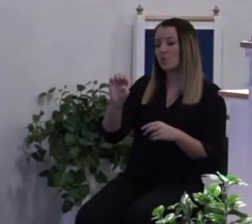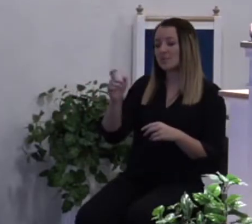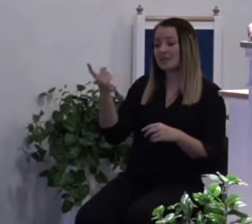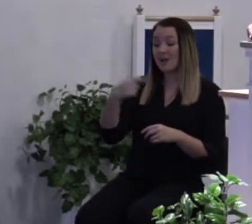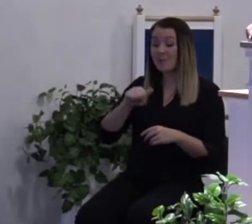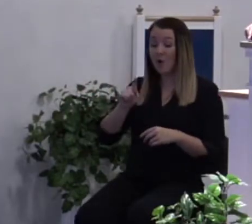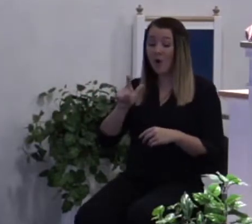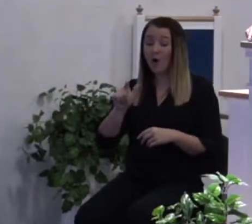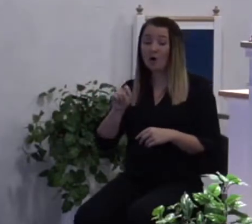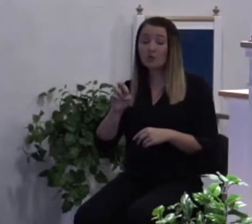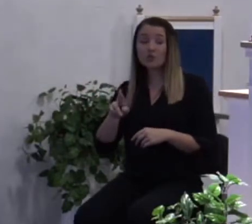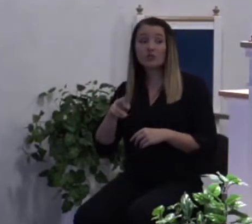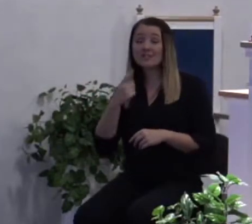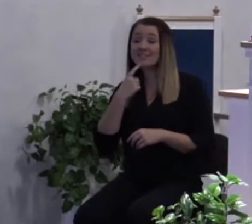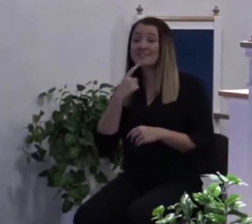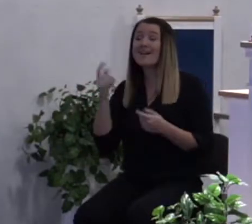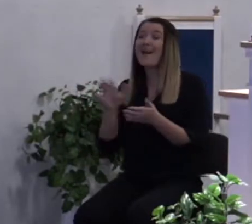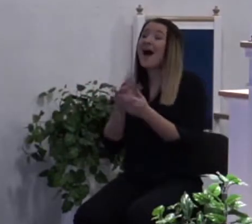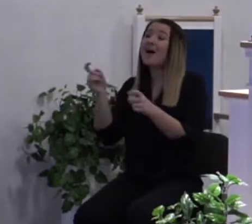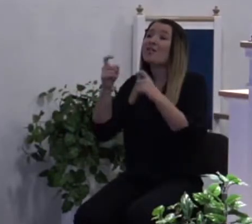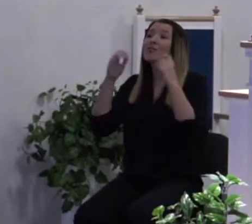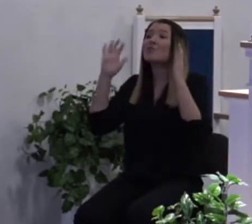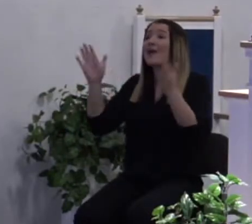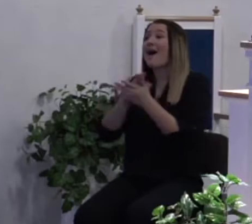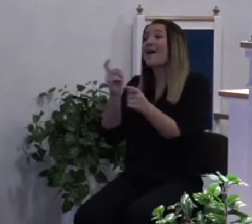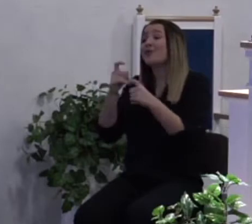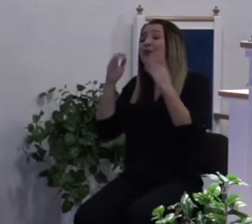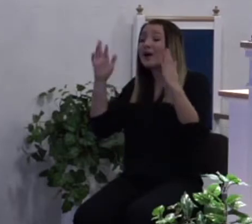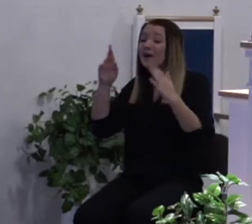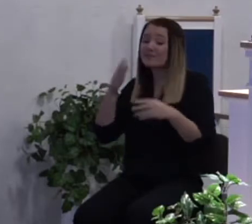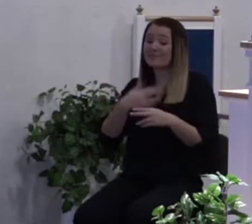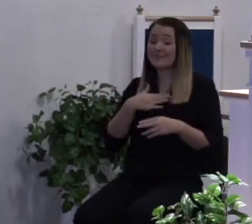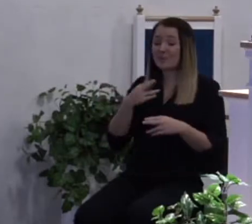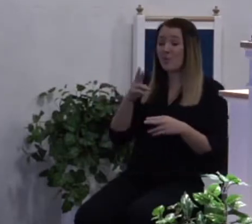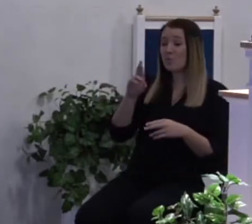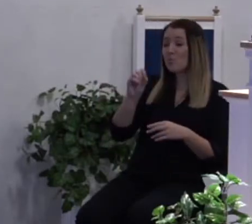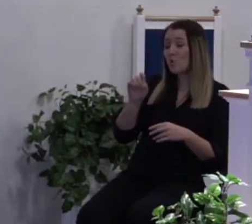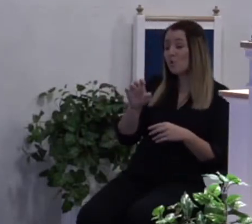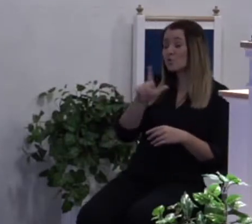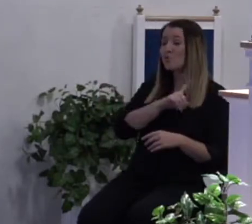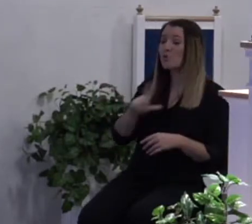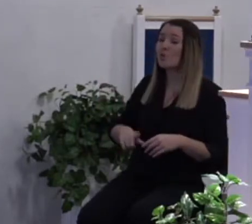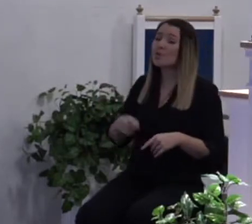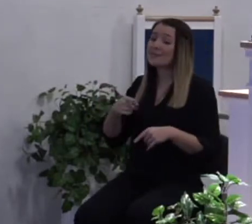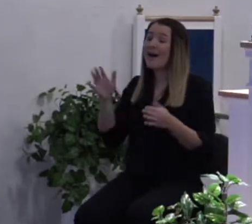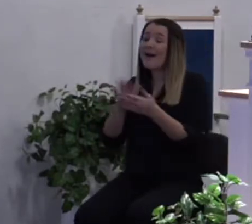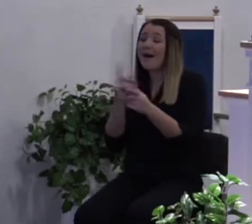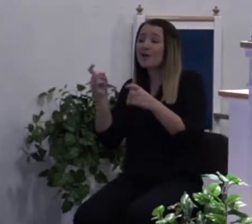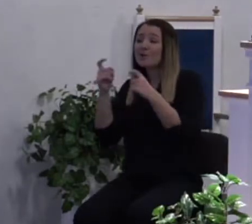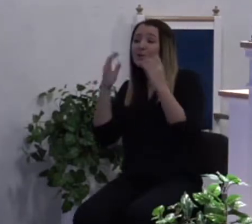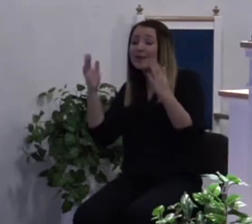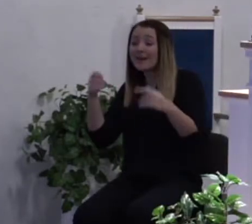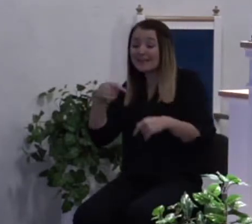said hallelujah hallelujah it's Rose Lord. Hallelujah hallelujah it's Rose Lord.